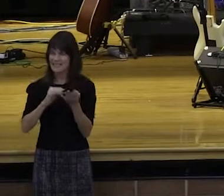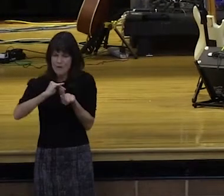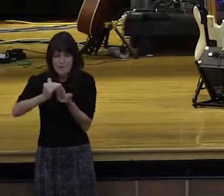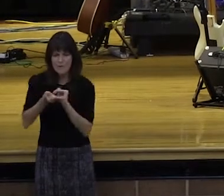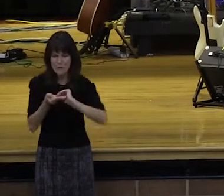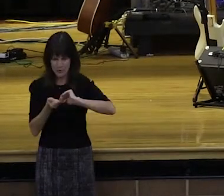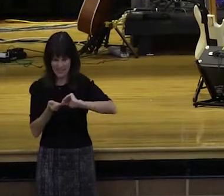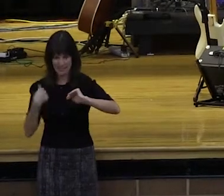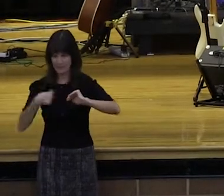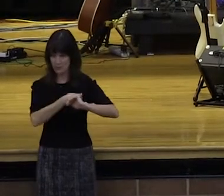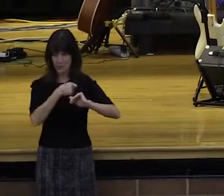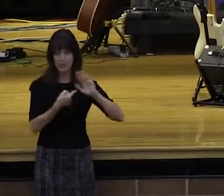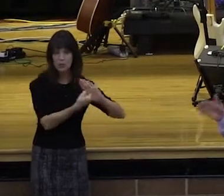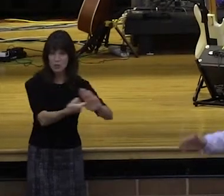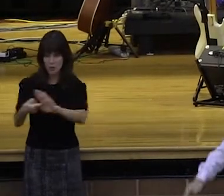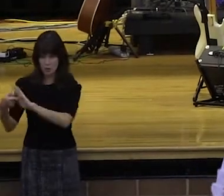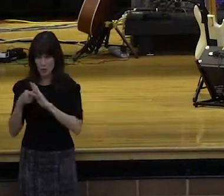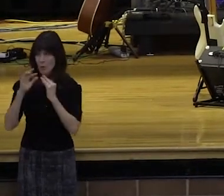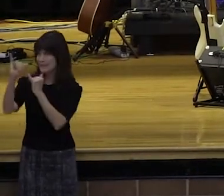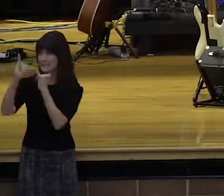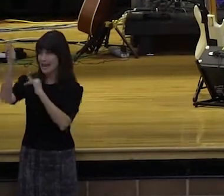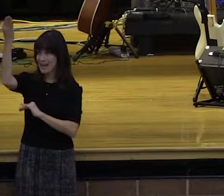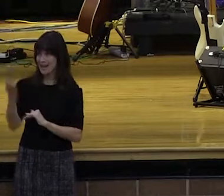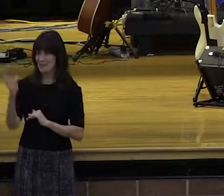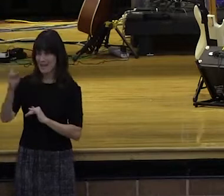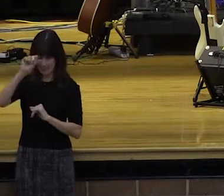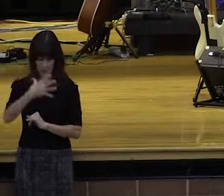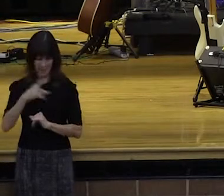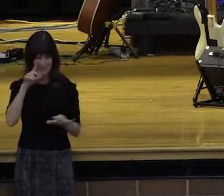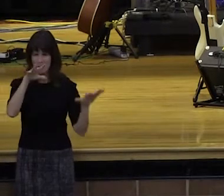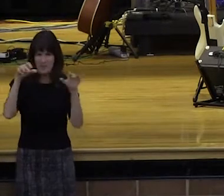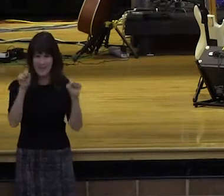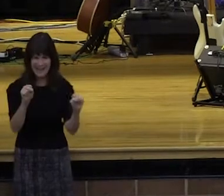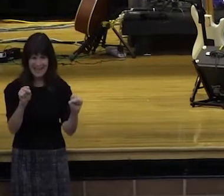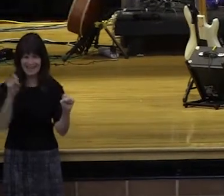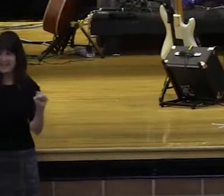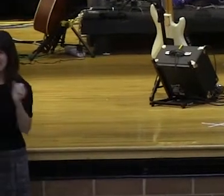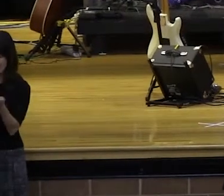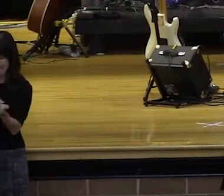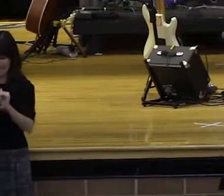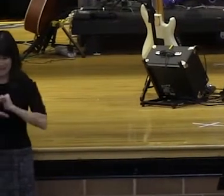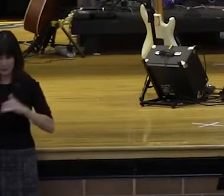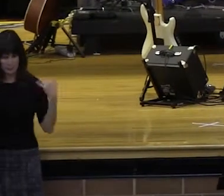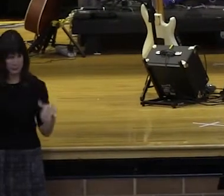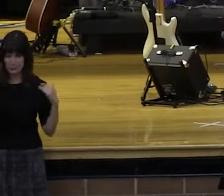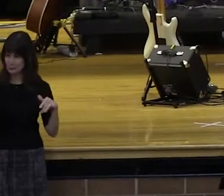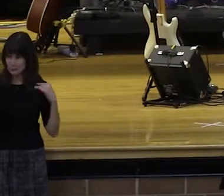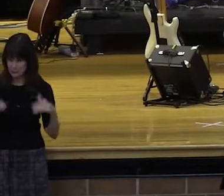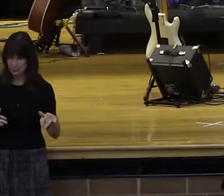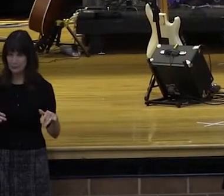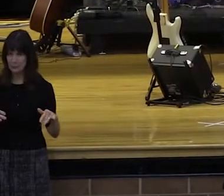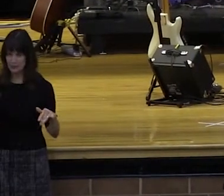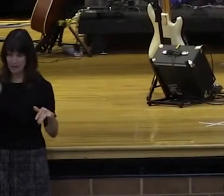great love. Hallelujah. His amazing grace. Hallelujah. His unbelievable forgiveness. And we need to every day, we need to drink of those